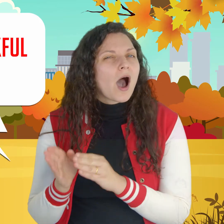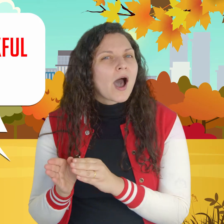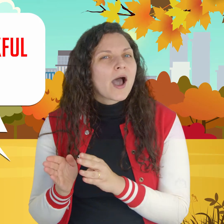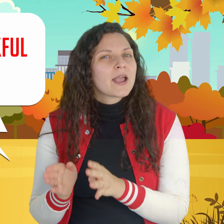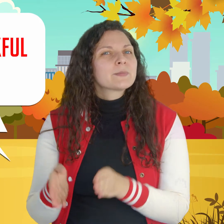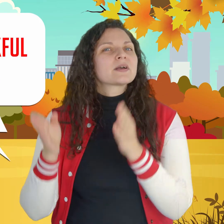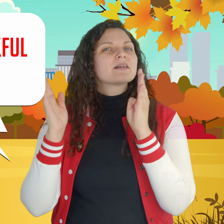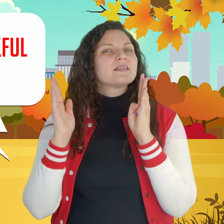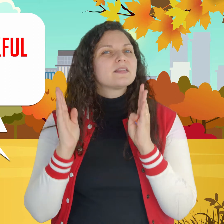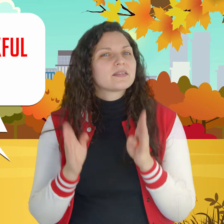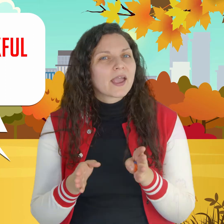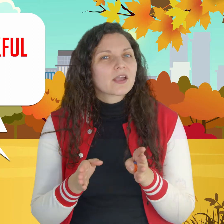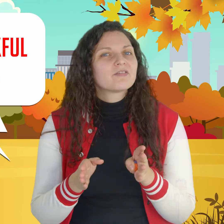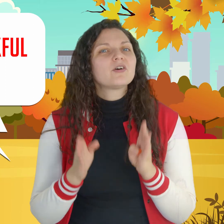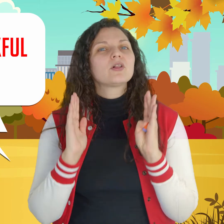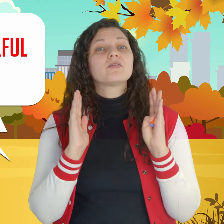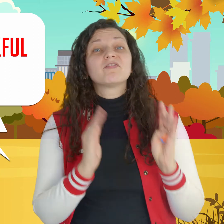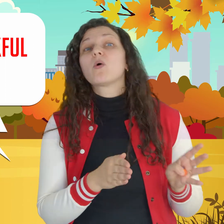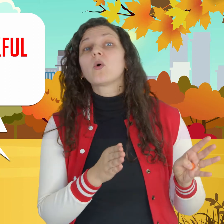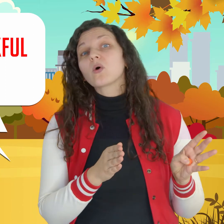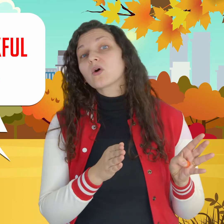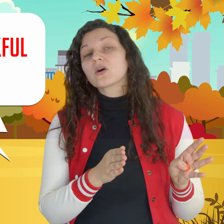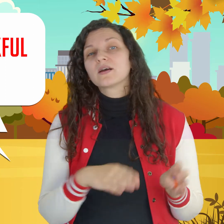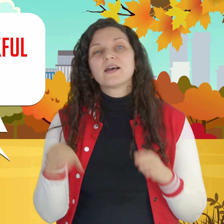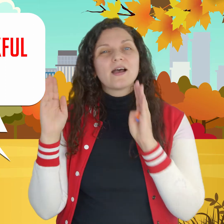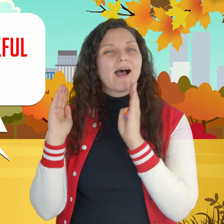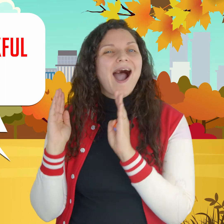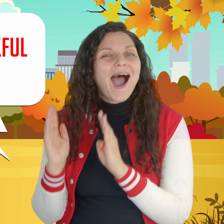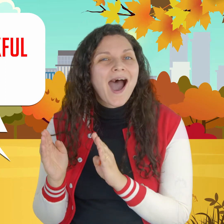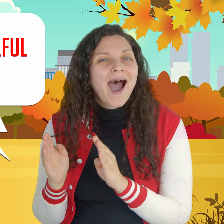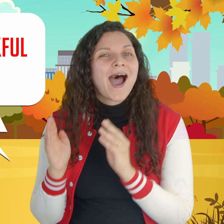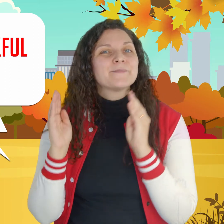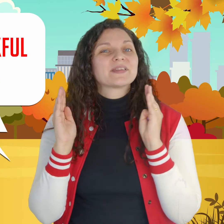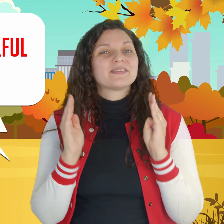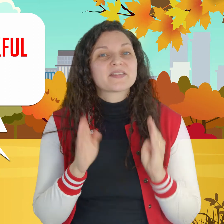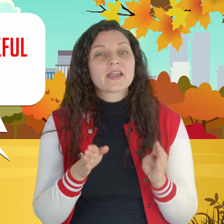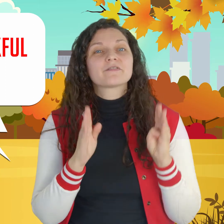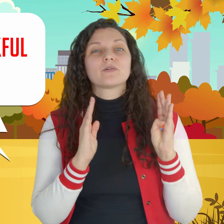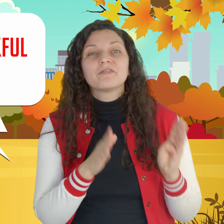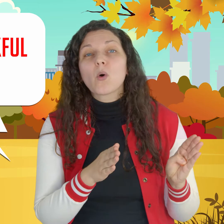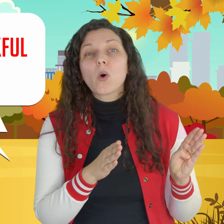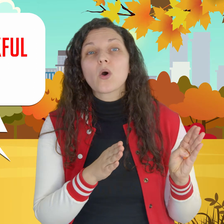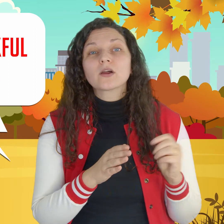I'm thankful for books I'm thankful for for